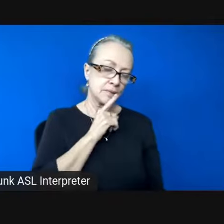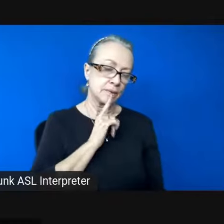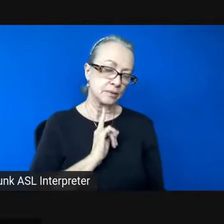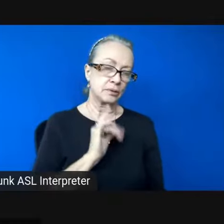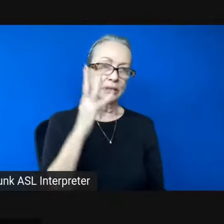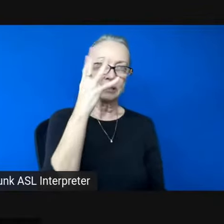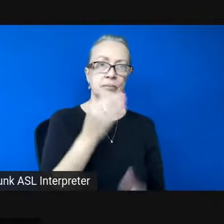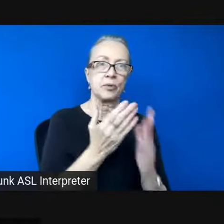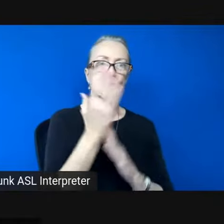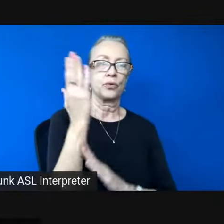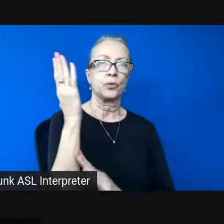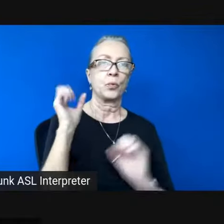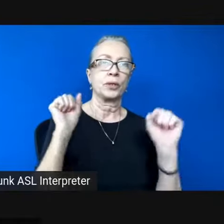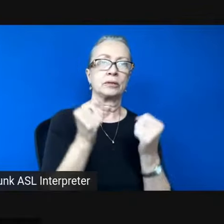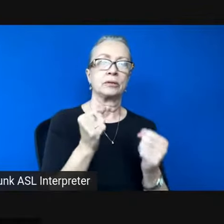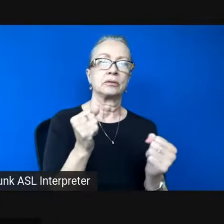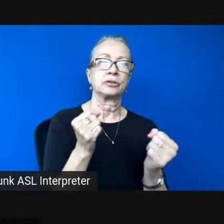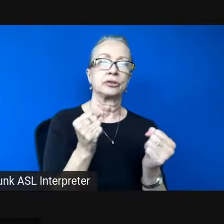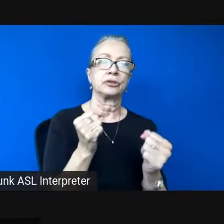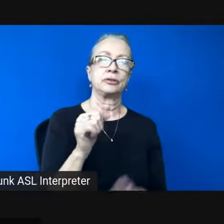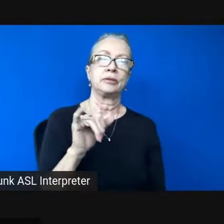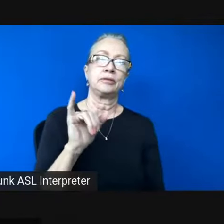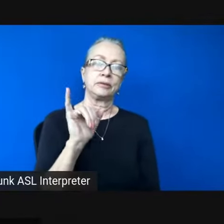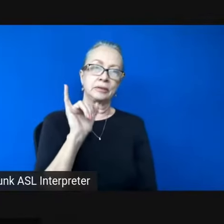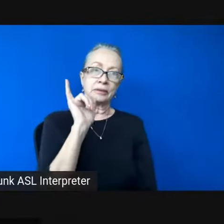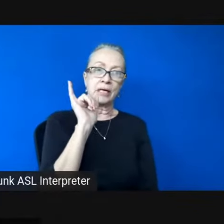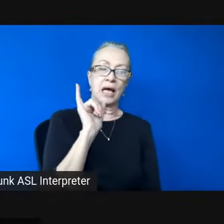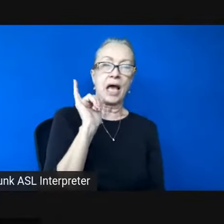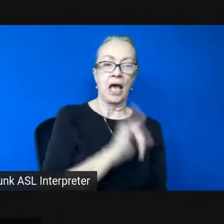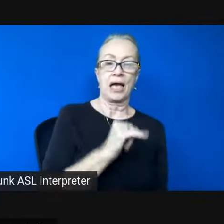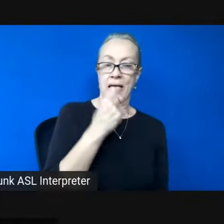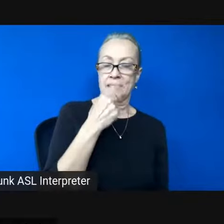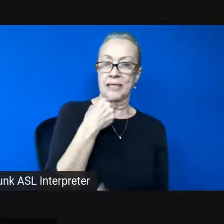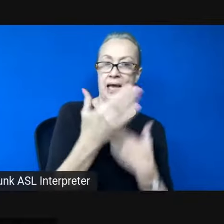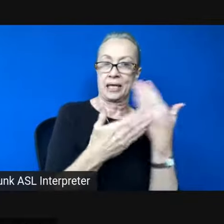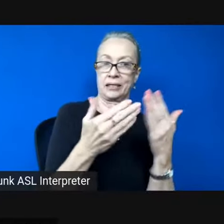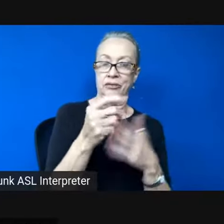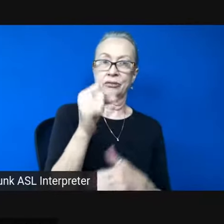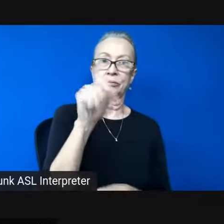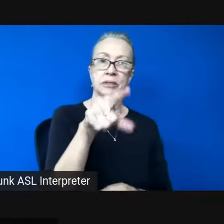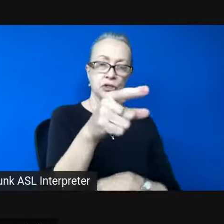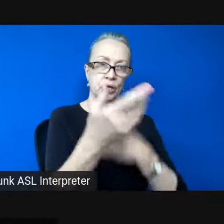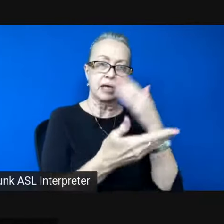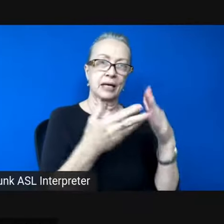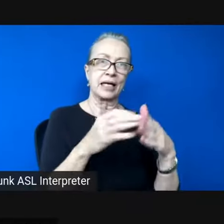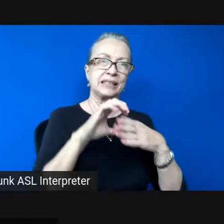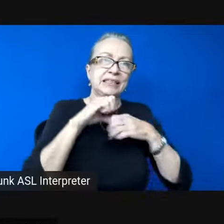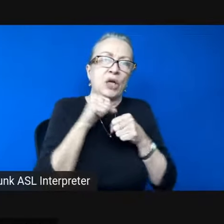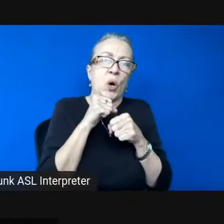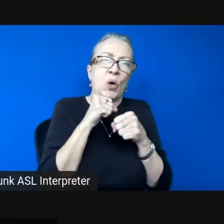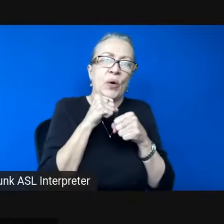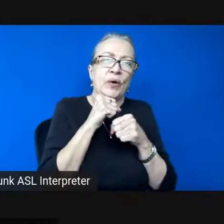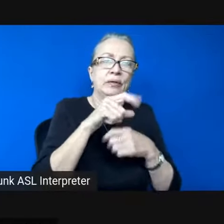I say hunger and mean your hands bitten to bone seed, bandaged with bedsheet and the night,